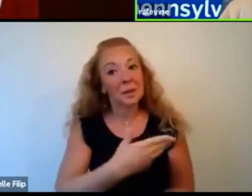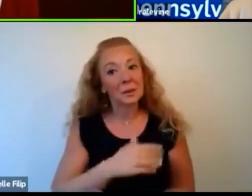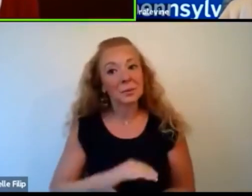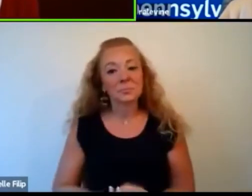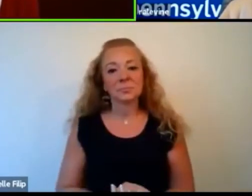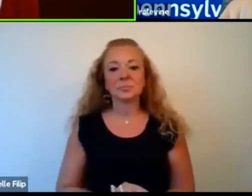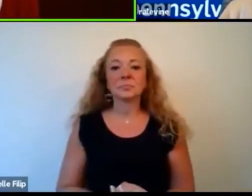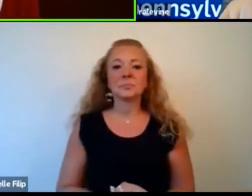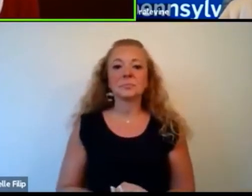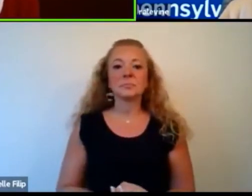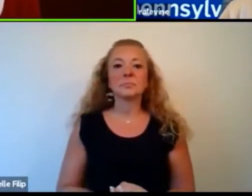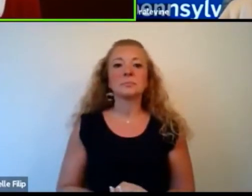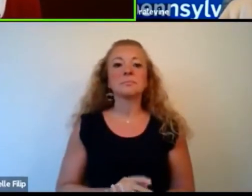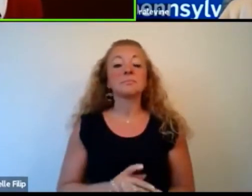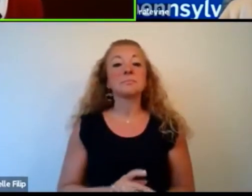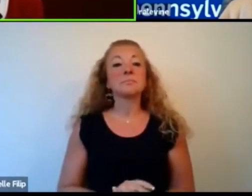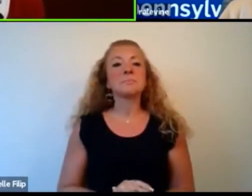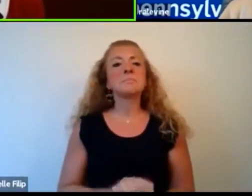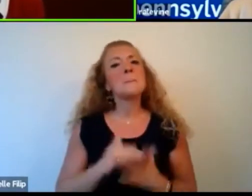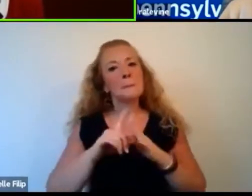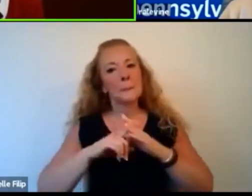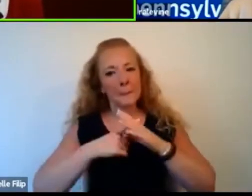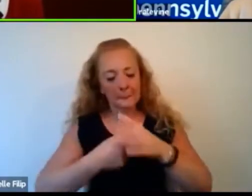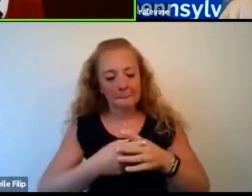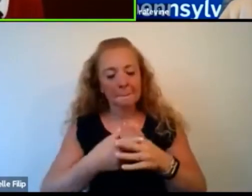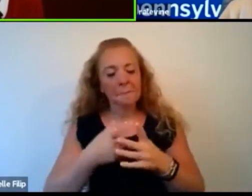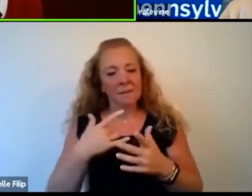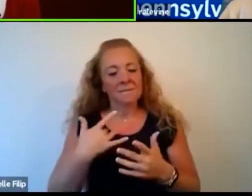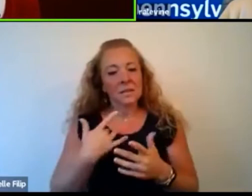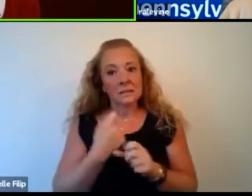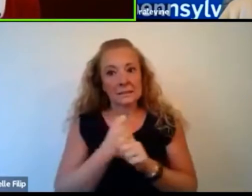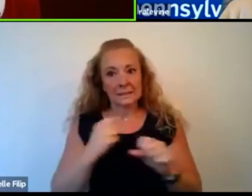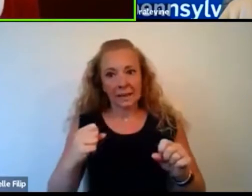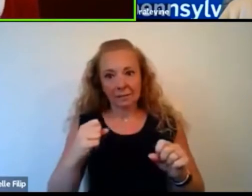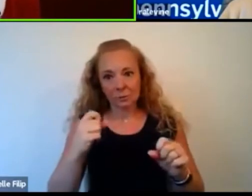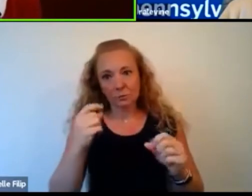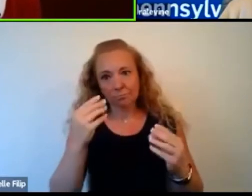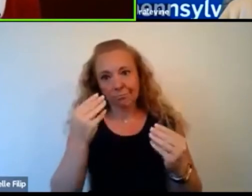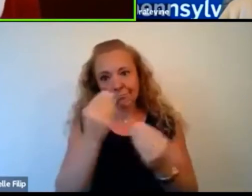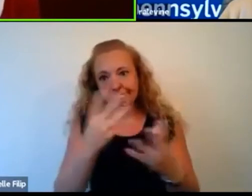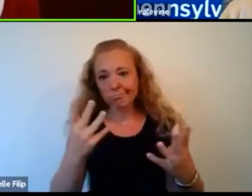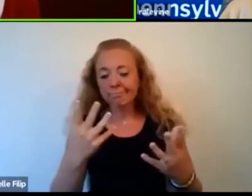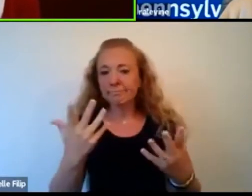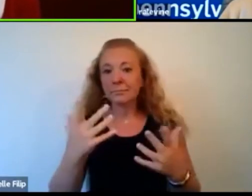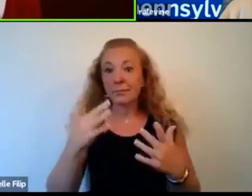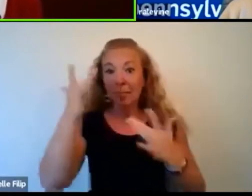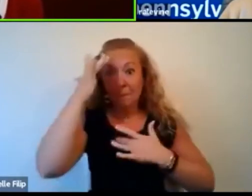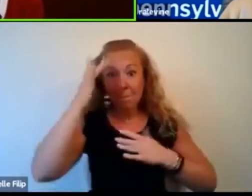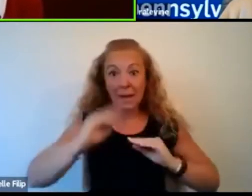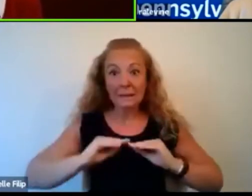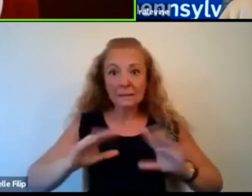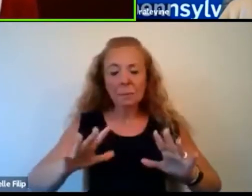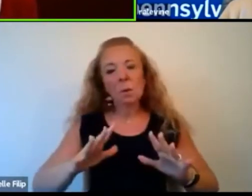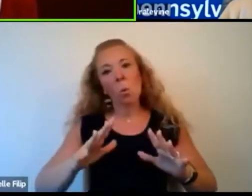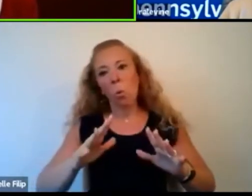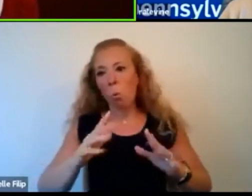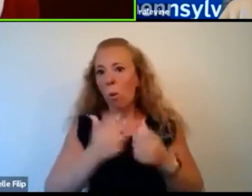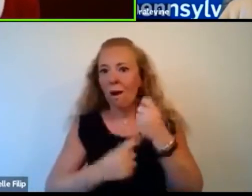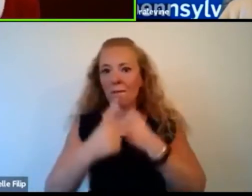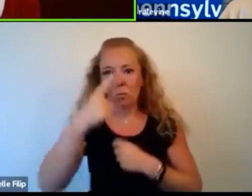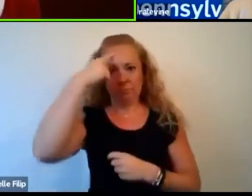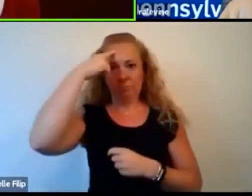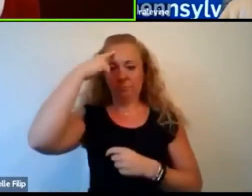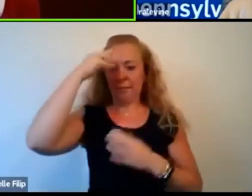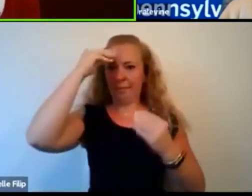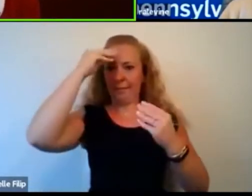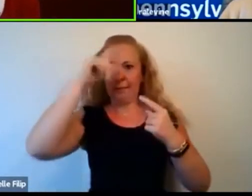So to kick things off, I think it's safe to say that the pandemic is on everyone's minds these days. And I thought I'd start our conversation